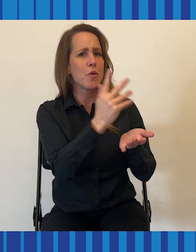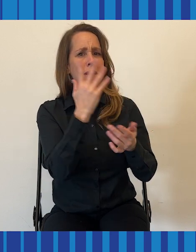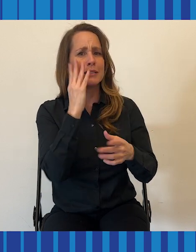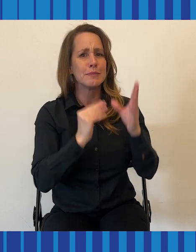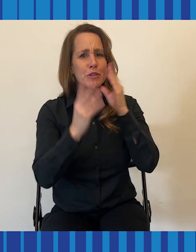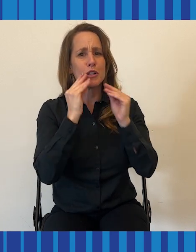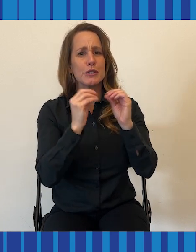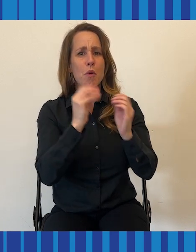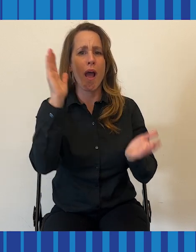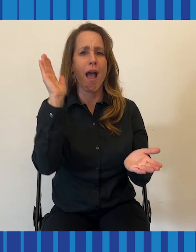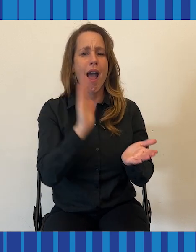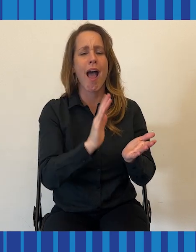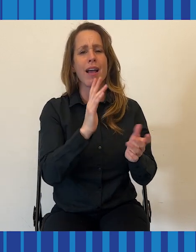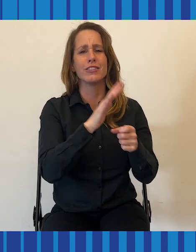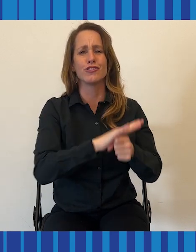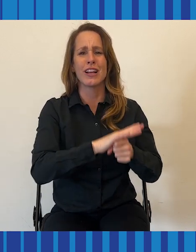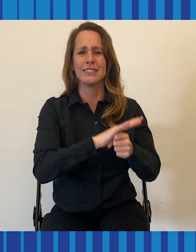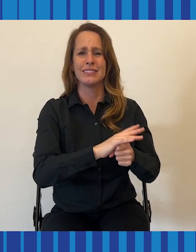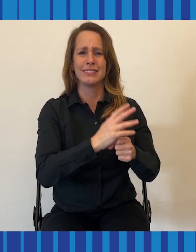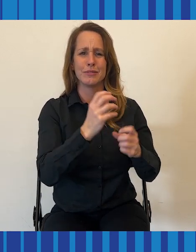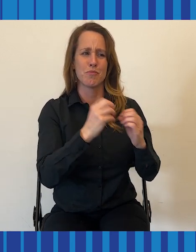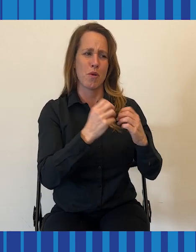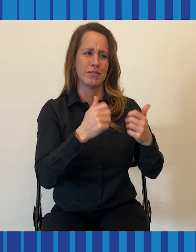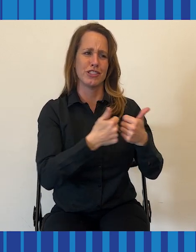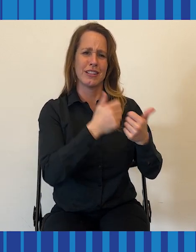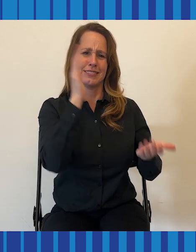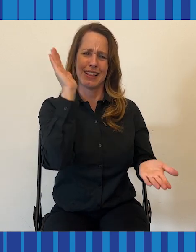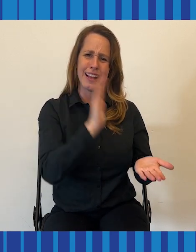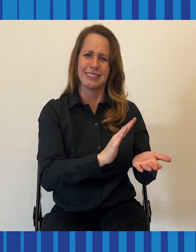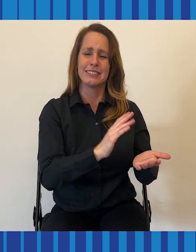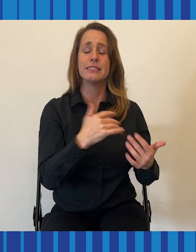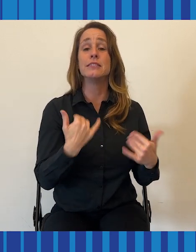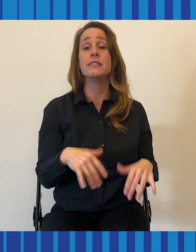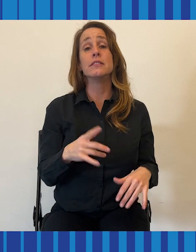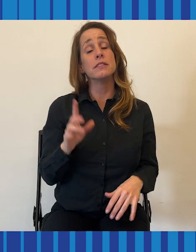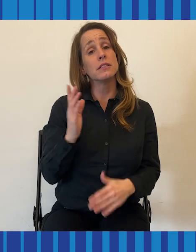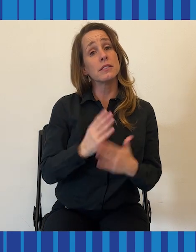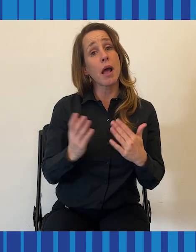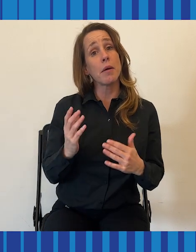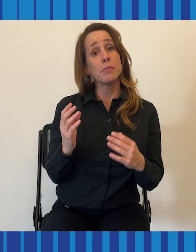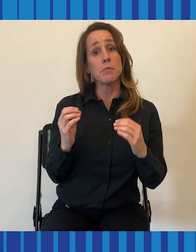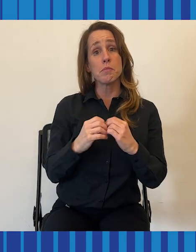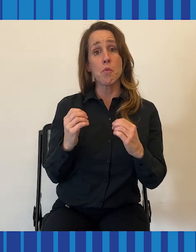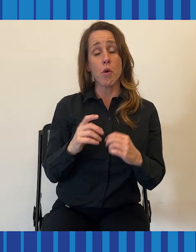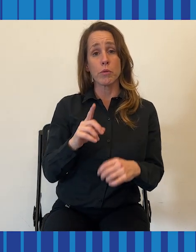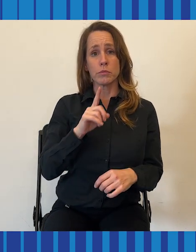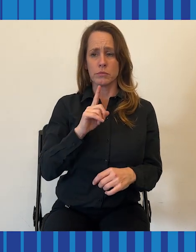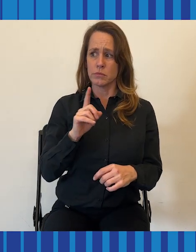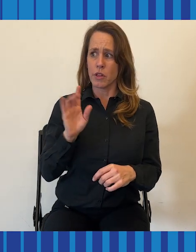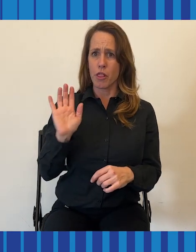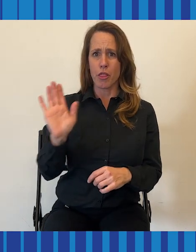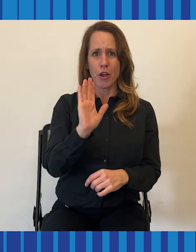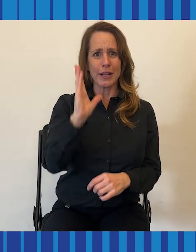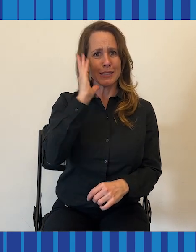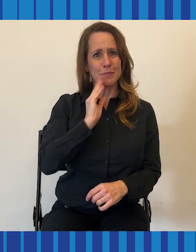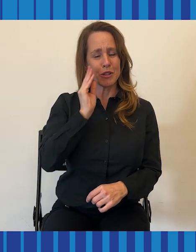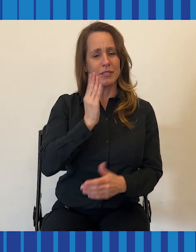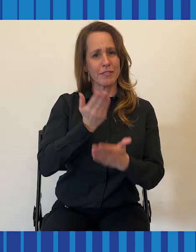No matter your preconception of what should or should not be true. No matter what your idea of normal is.